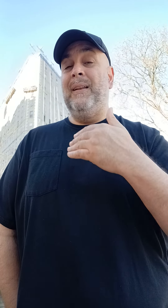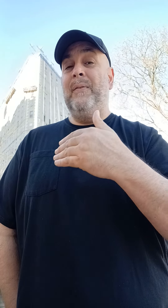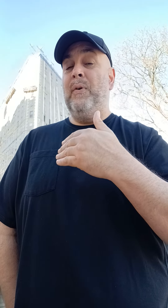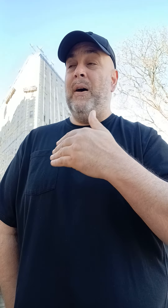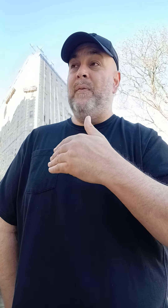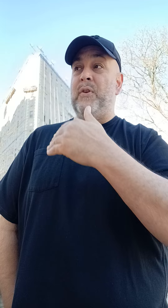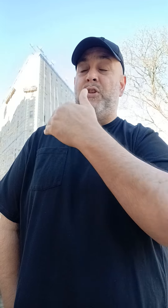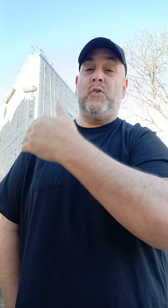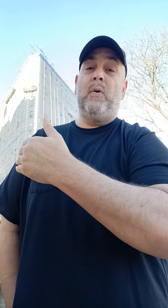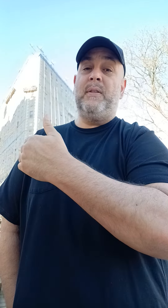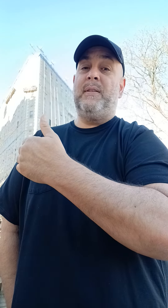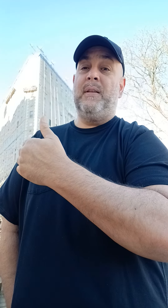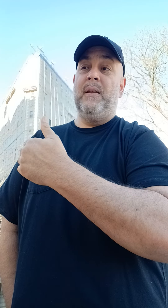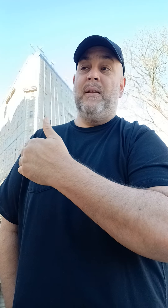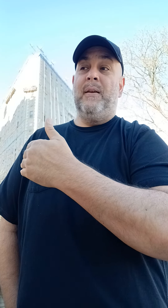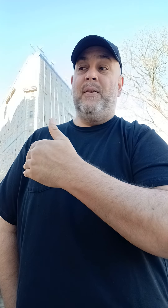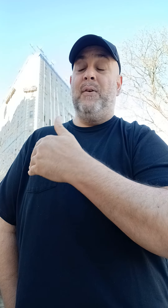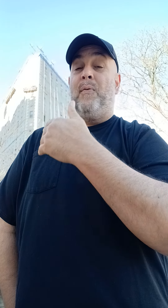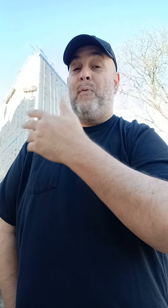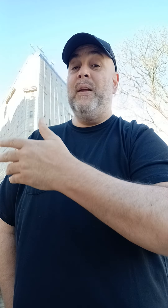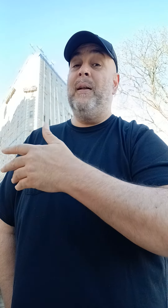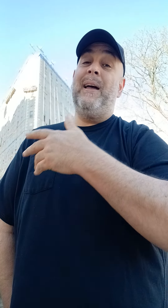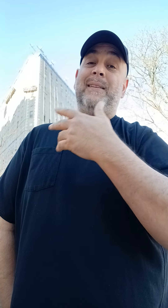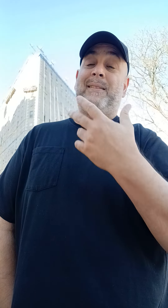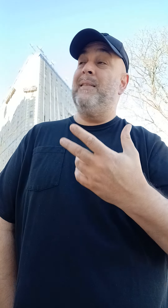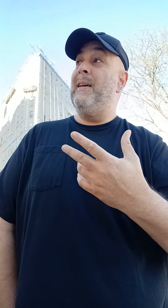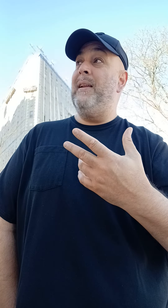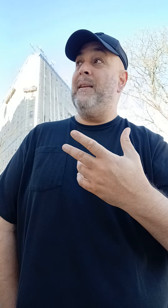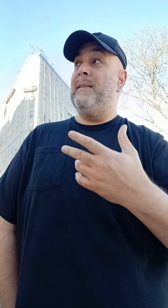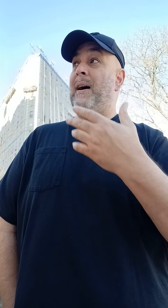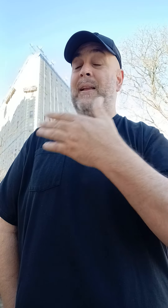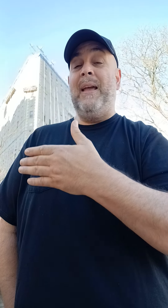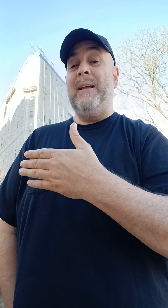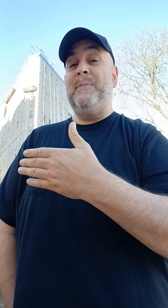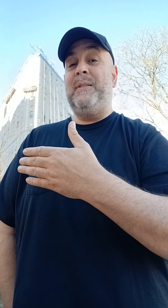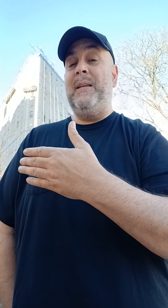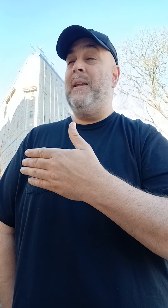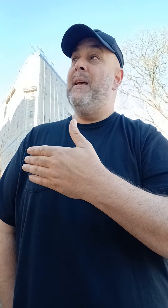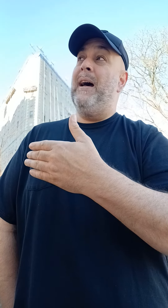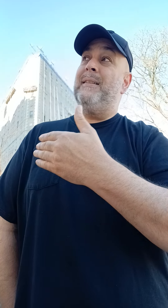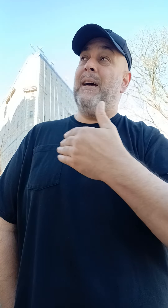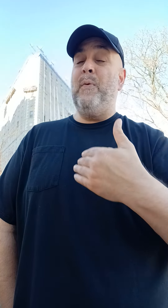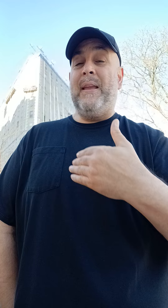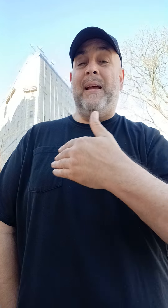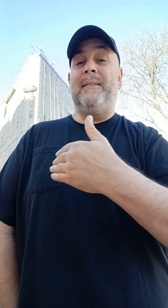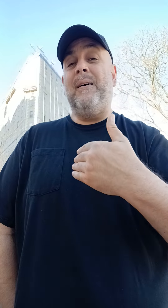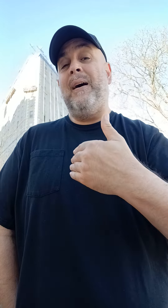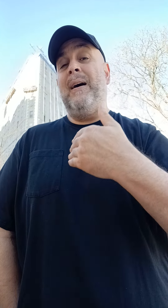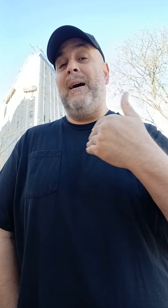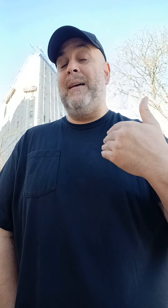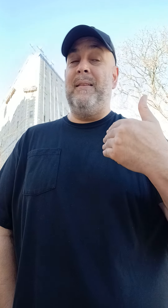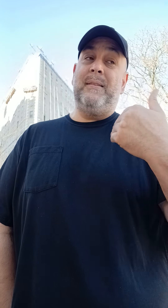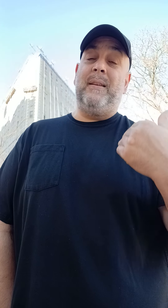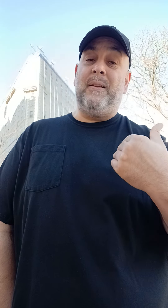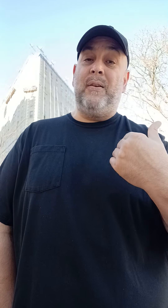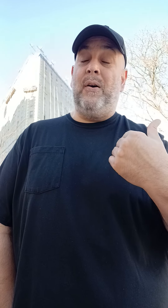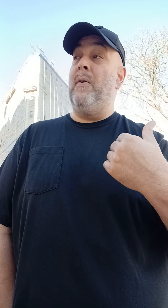level of the shorts, you know, real and synthetics on AMC, that's how we can't tell how high this thing can go.